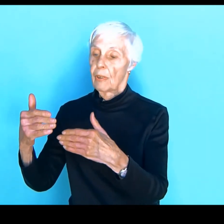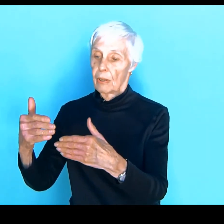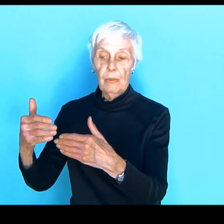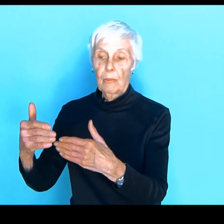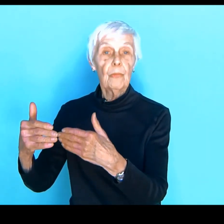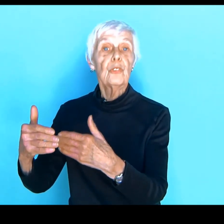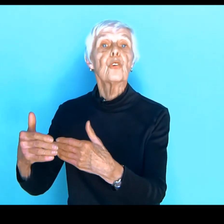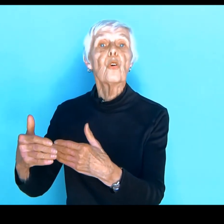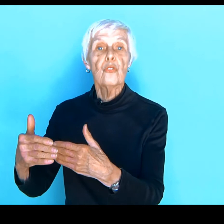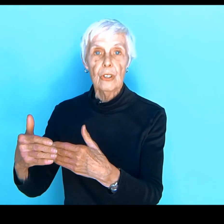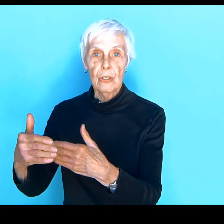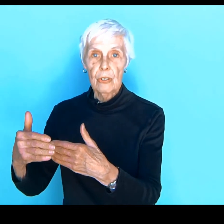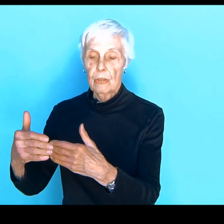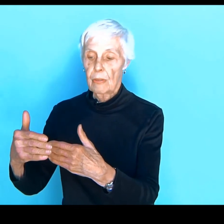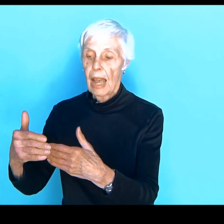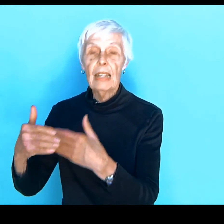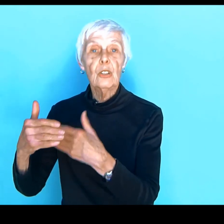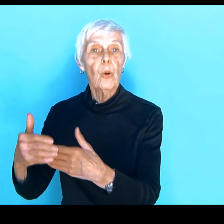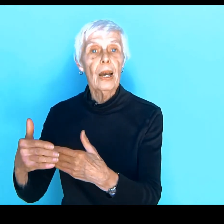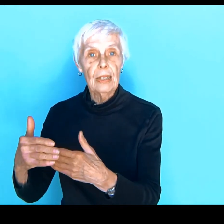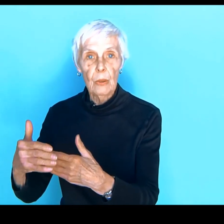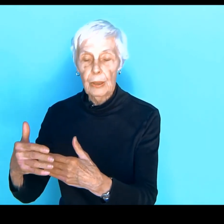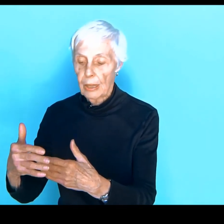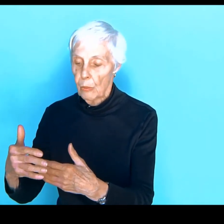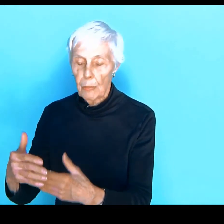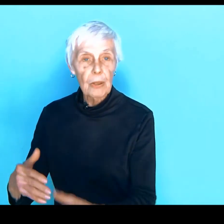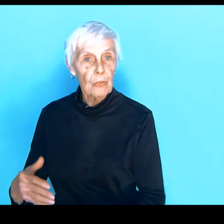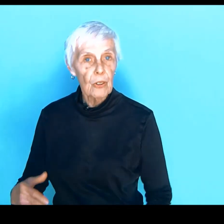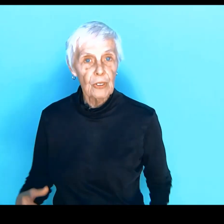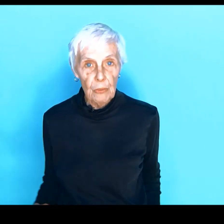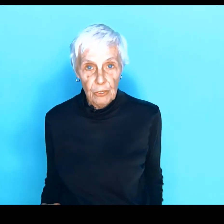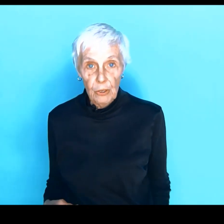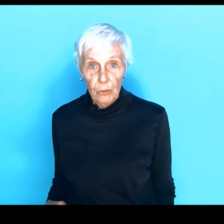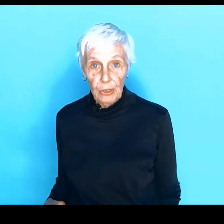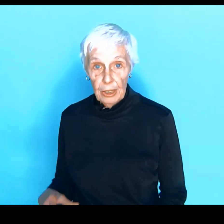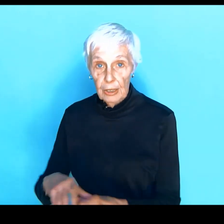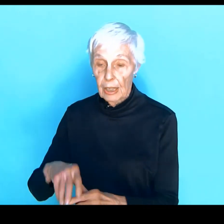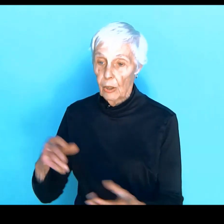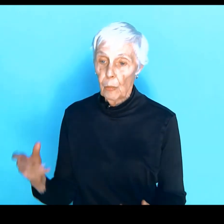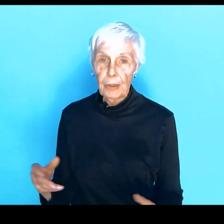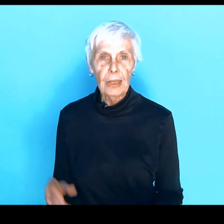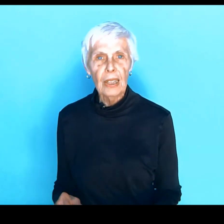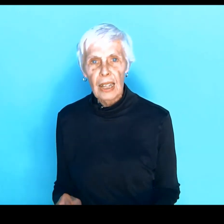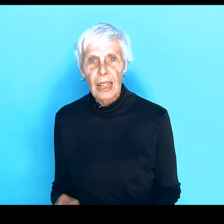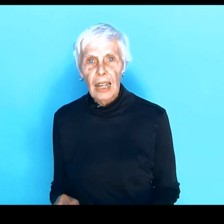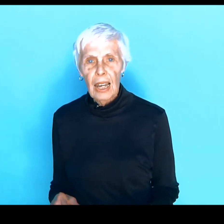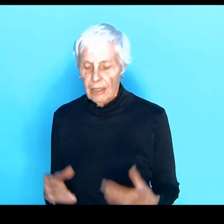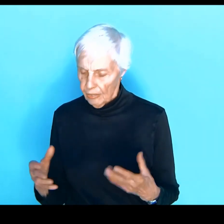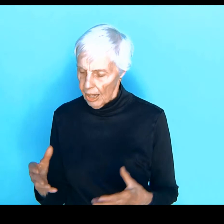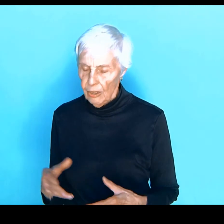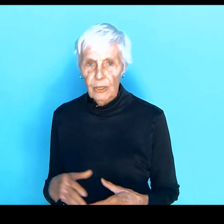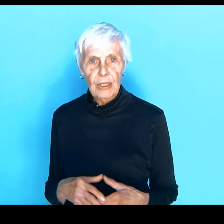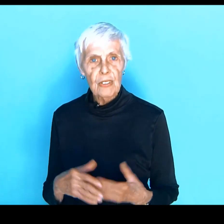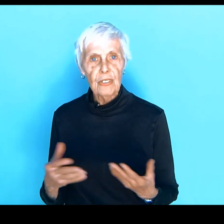Trojans. I had no idea what they were, but of course I was a nosy kid and I opened it, and it's got all these